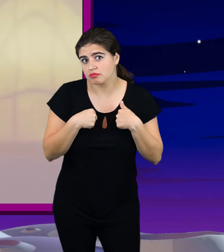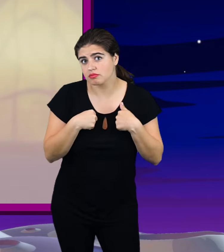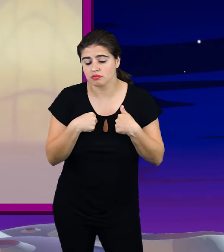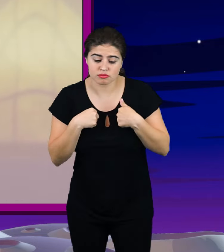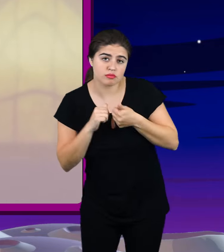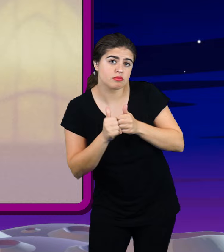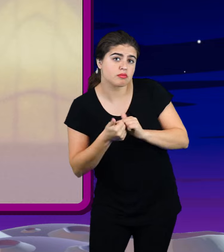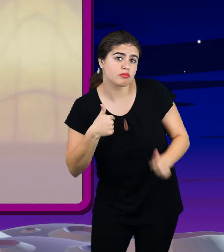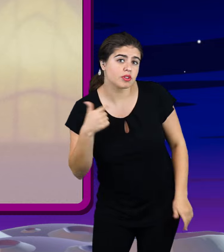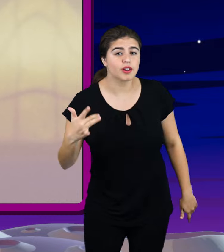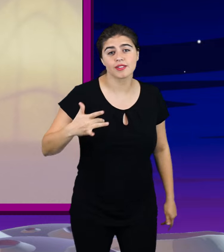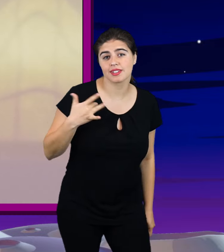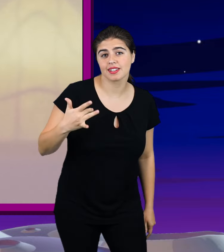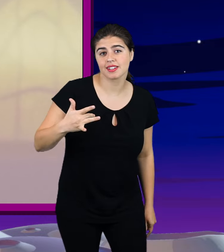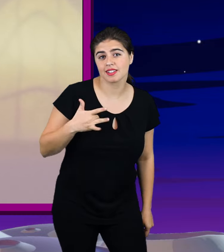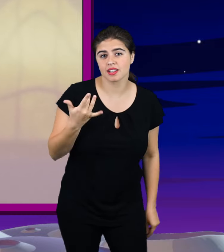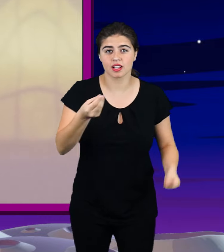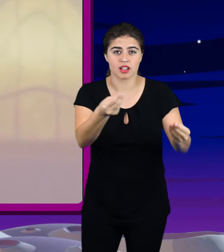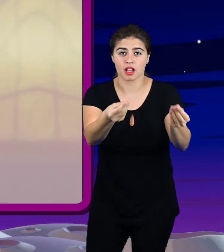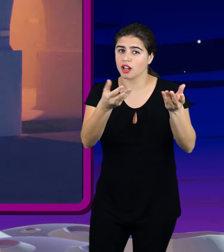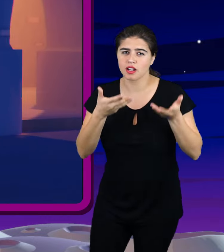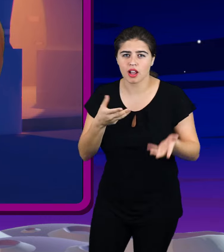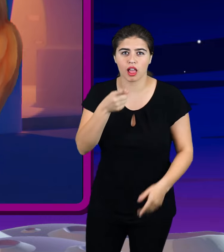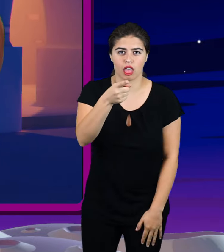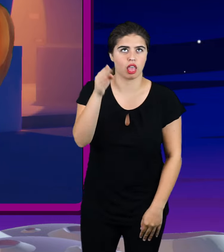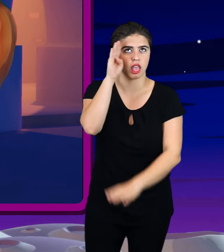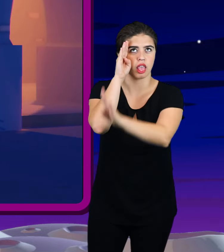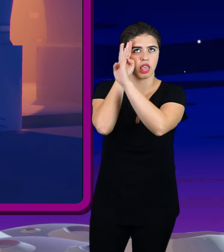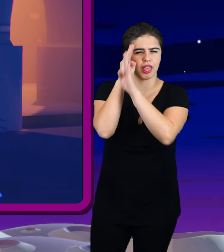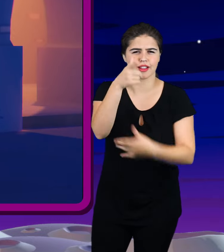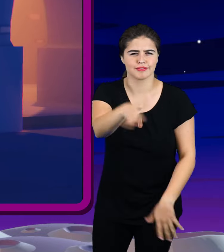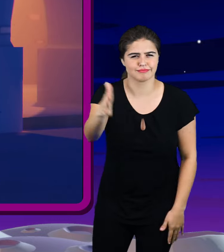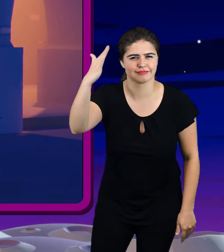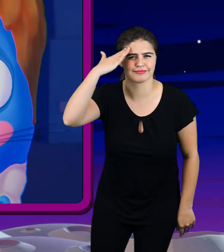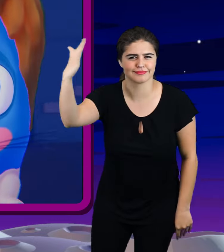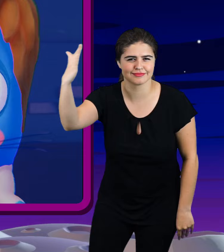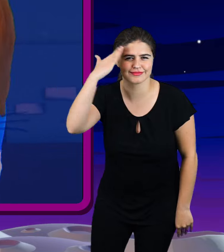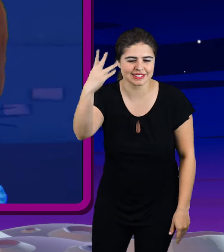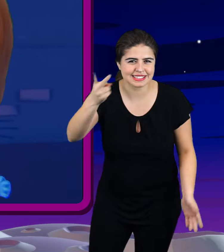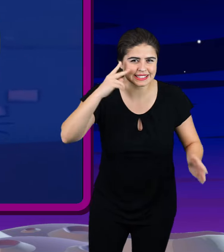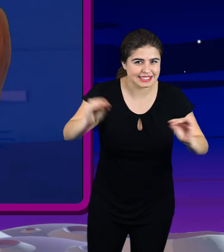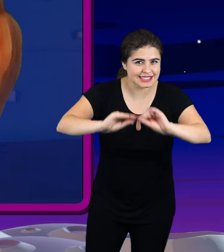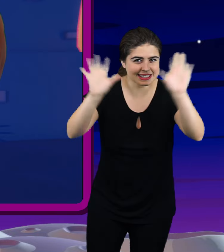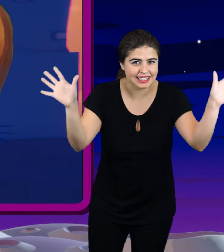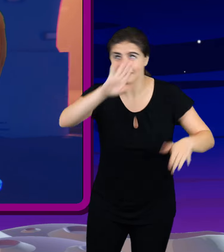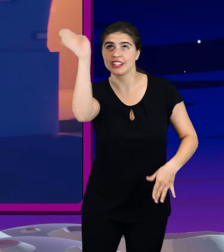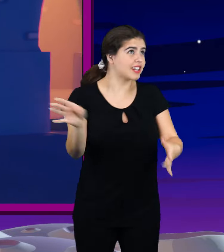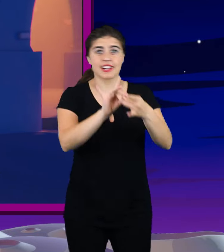ask me how I'm feeling Don't tell me you're too blind to see Never gonna give you up